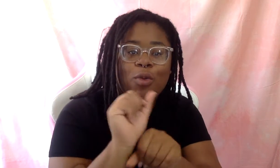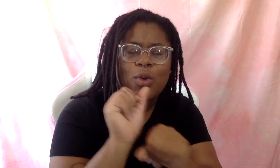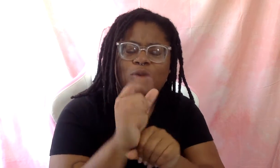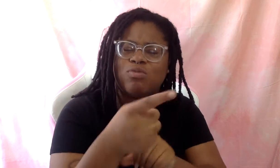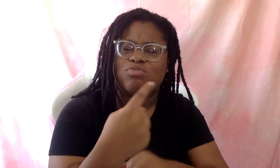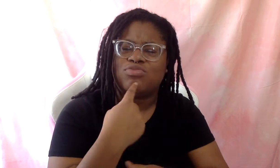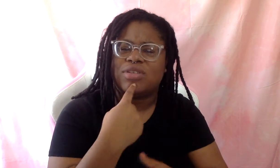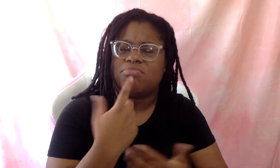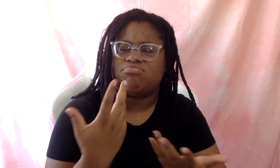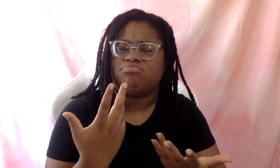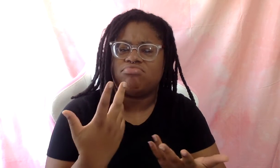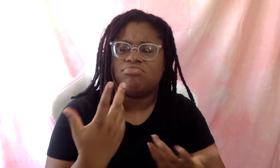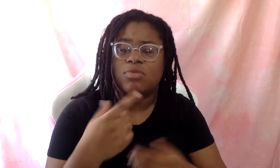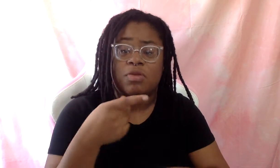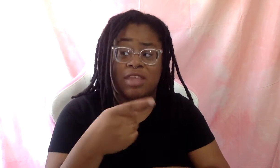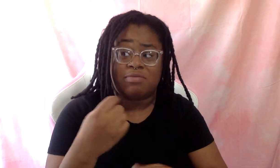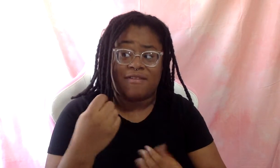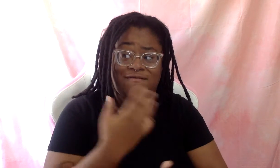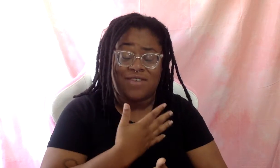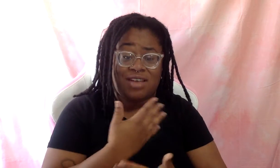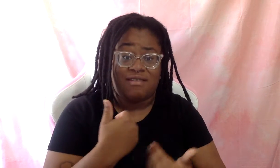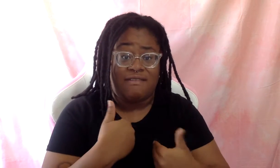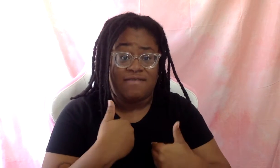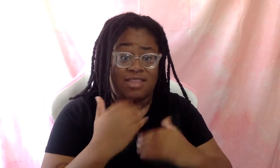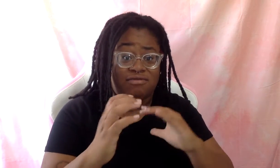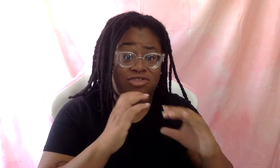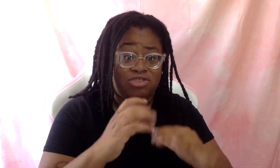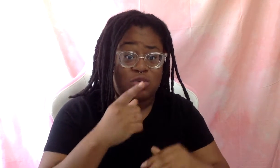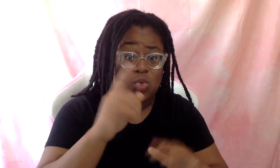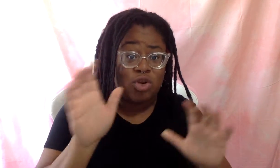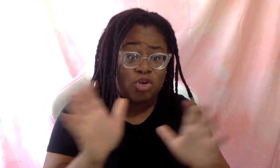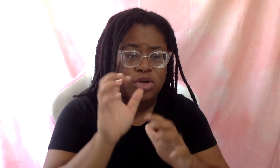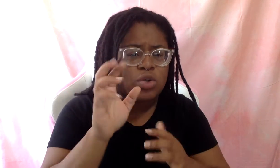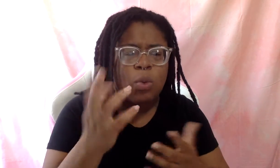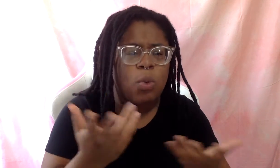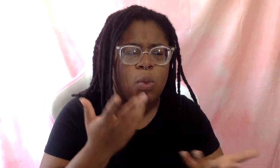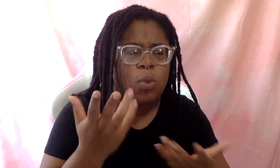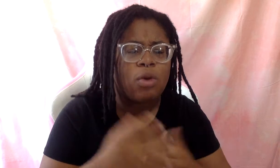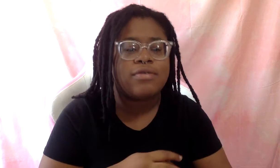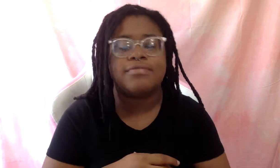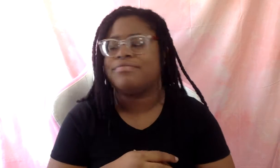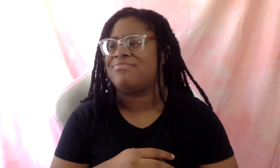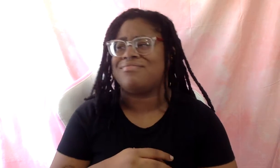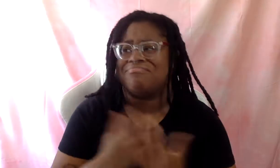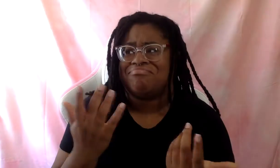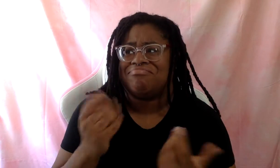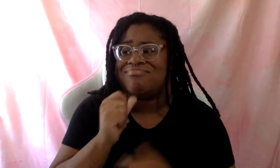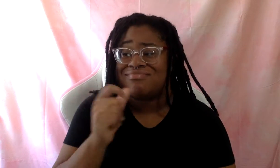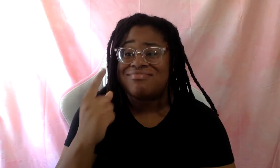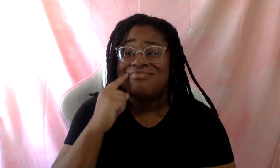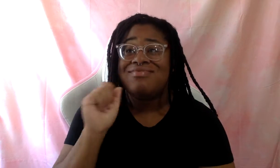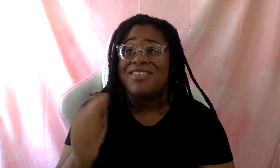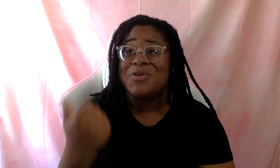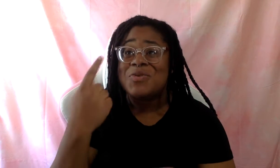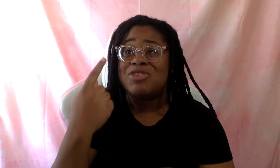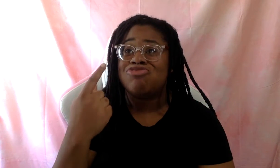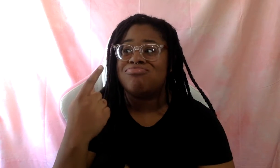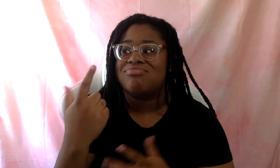say to them? Should they be afraid of having the conversations you're encouraging? I don't think anyone should be afraid to have any conversation in